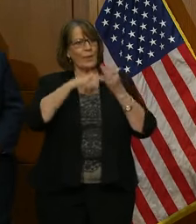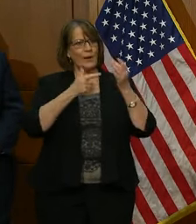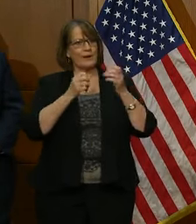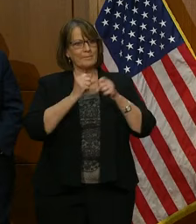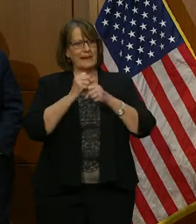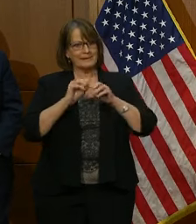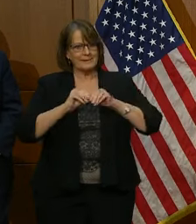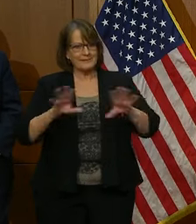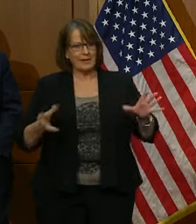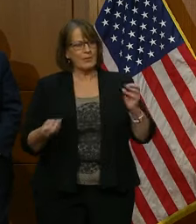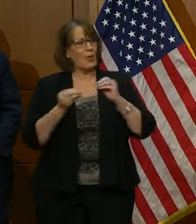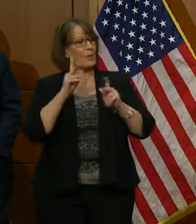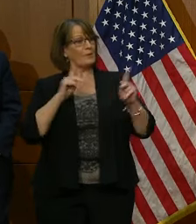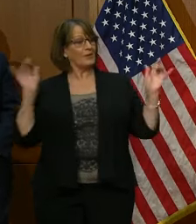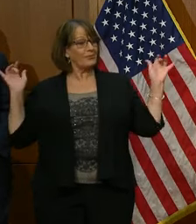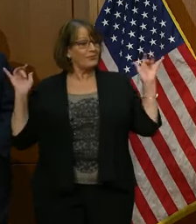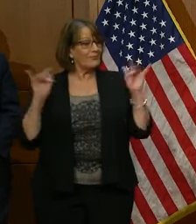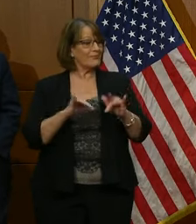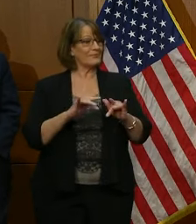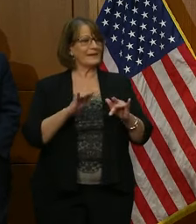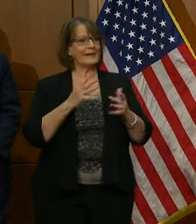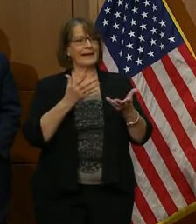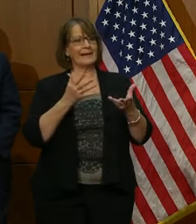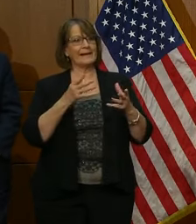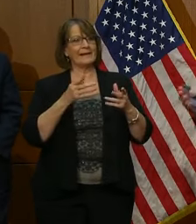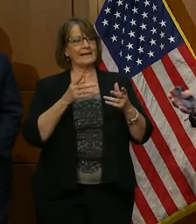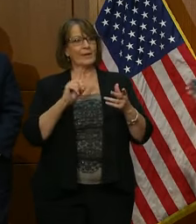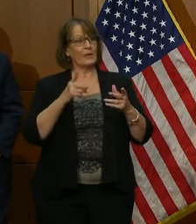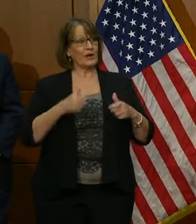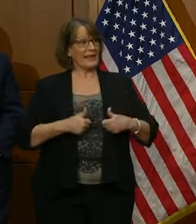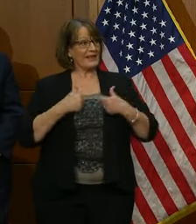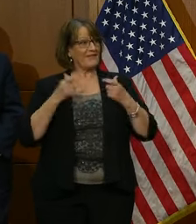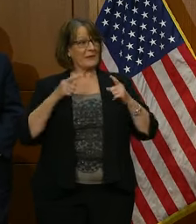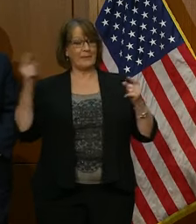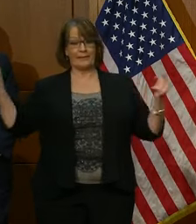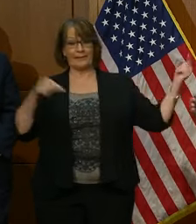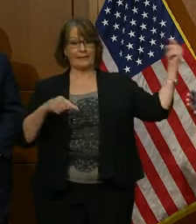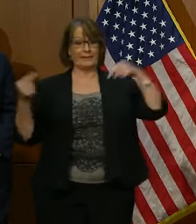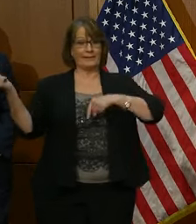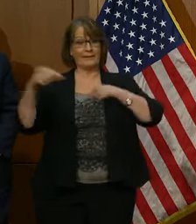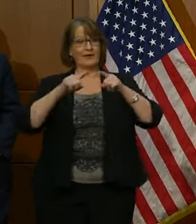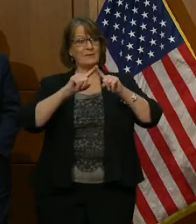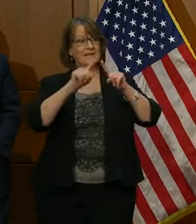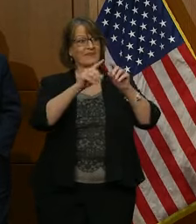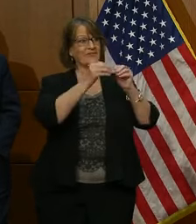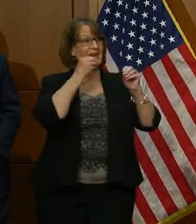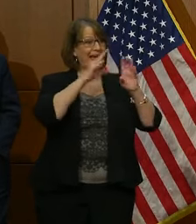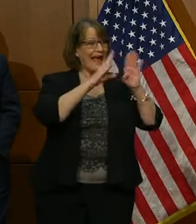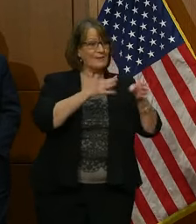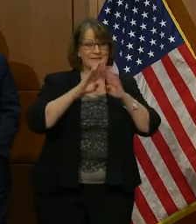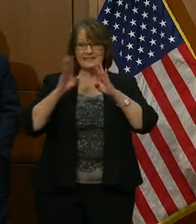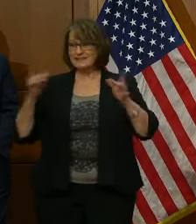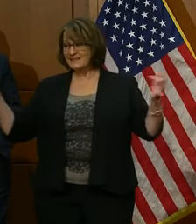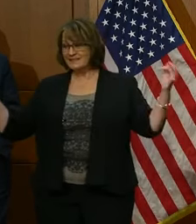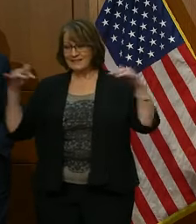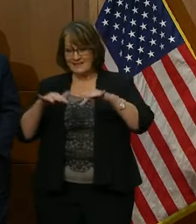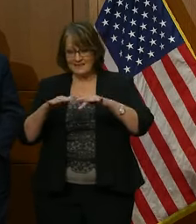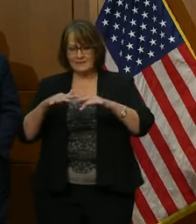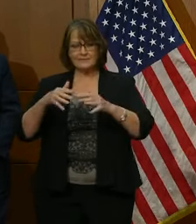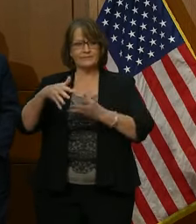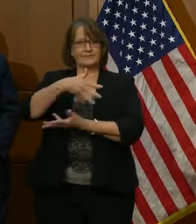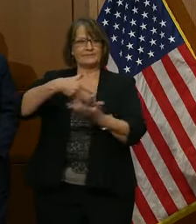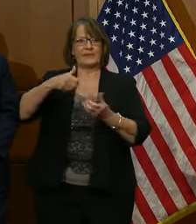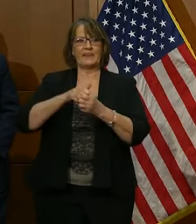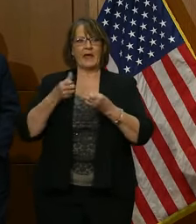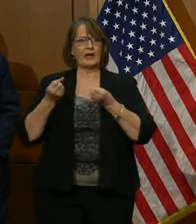for example, in their places of residence and people are coming from different homes and different, you know, scenarios, that's what's driving